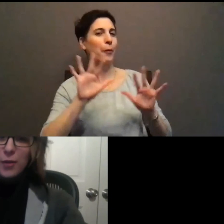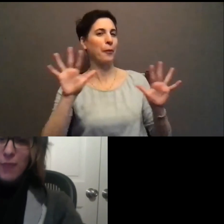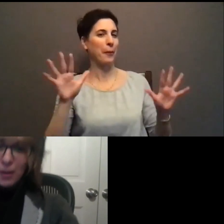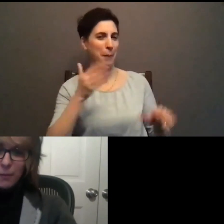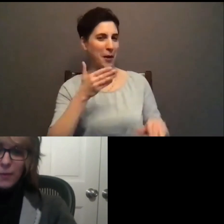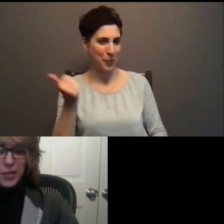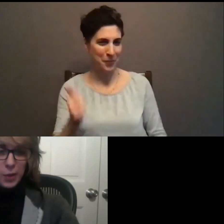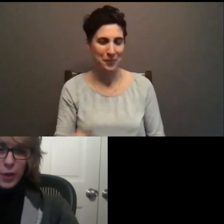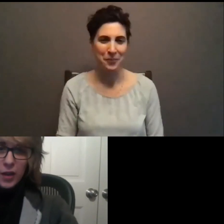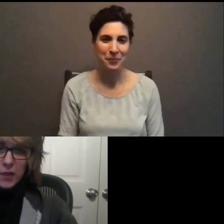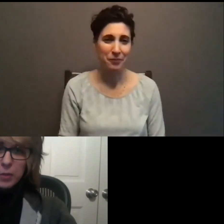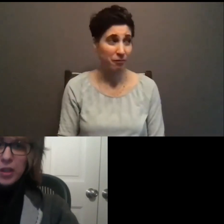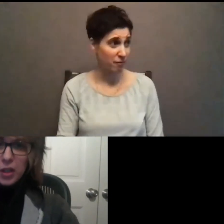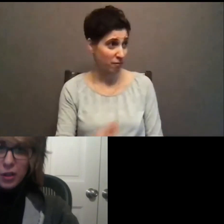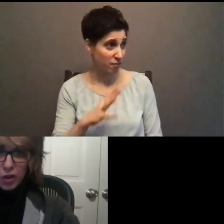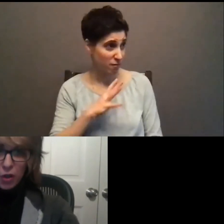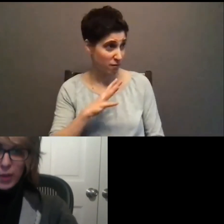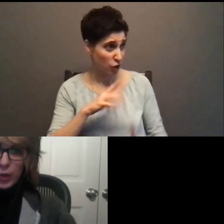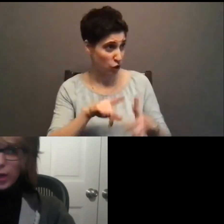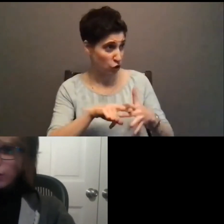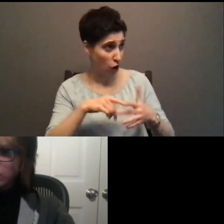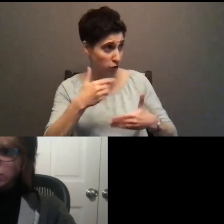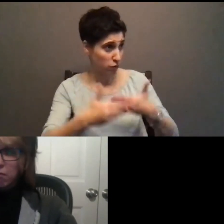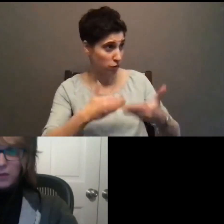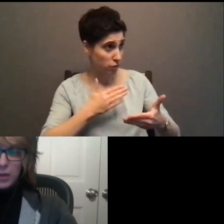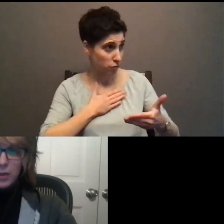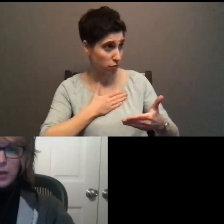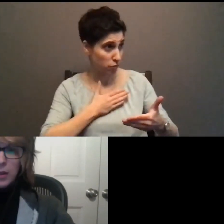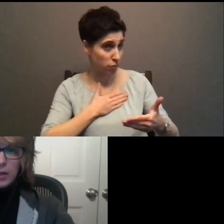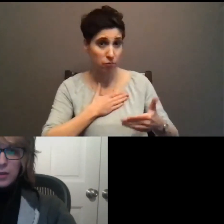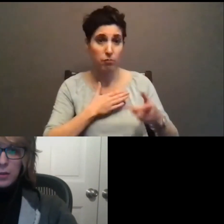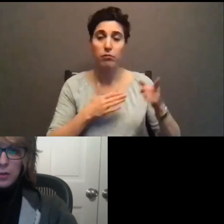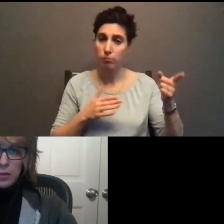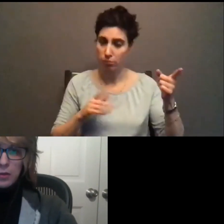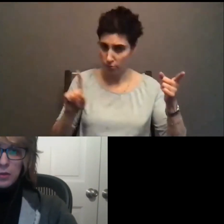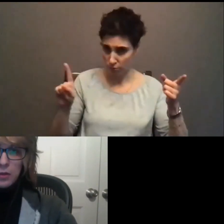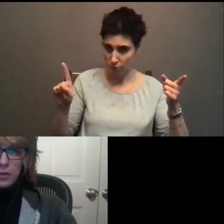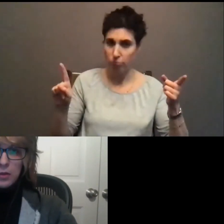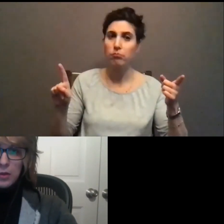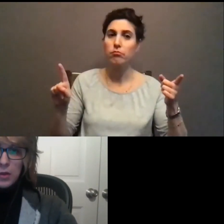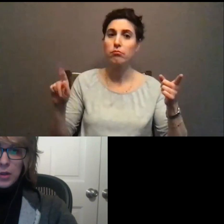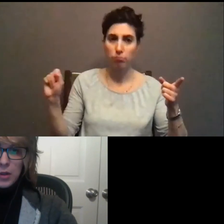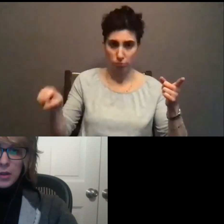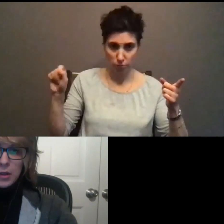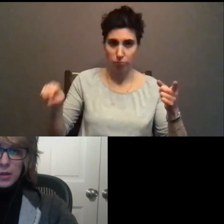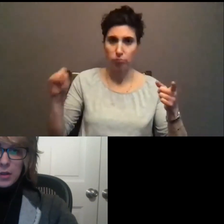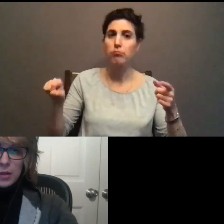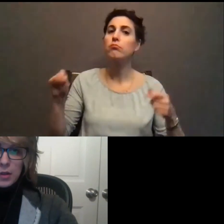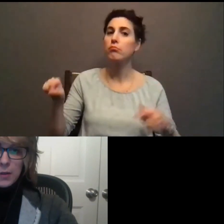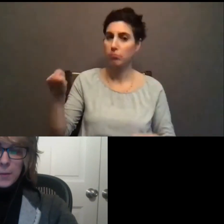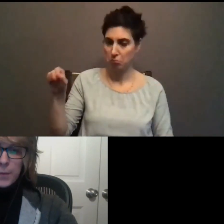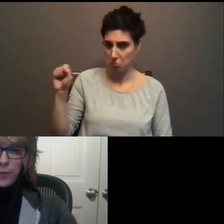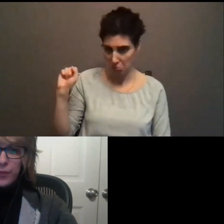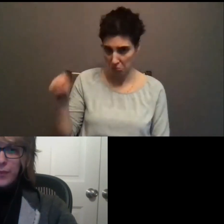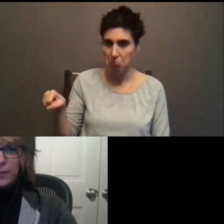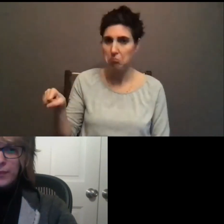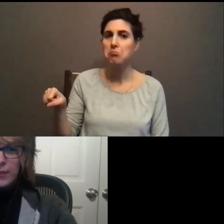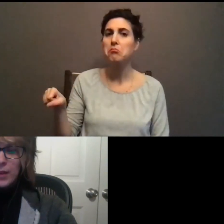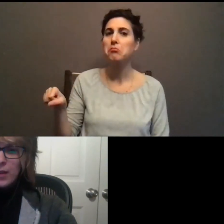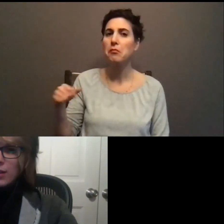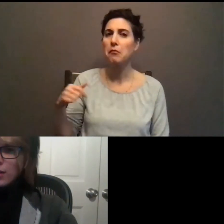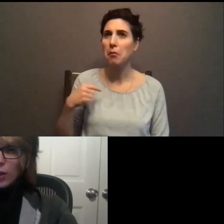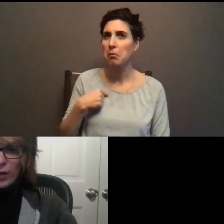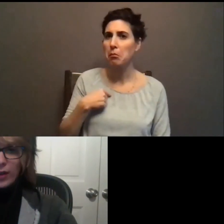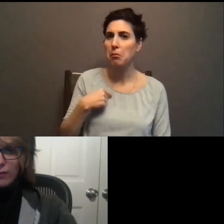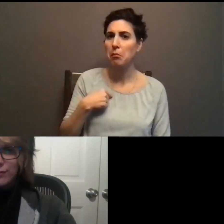Um, is it okay if I begin to share my screen now? I do believe so. It looks like I, I addressed the